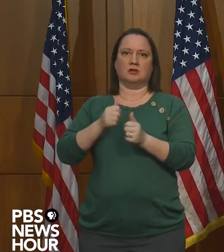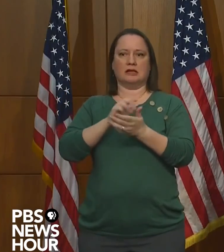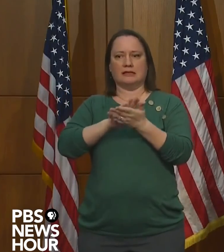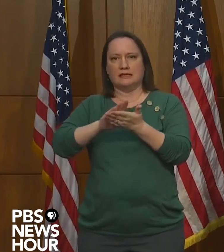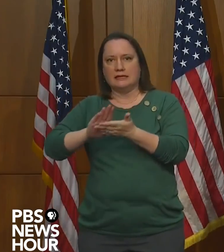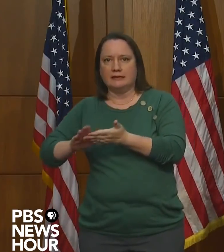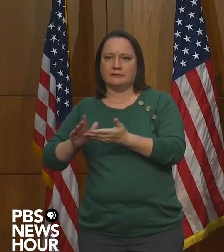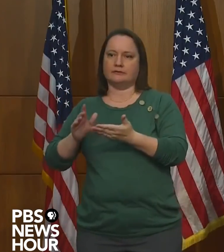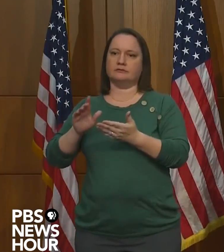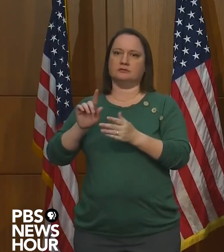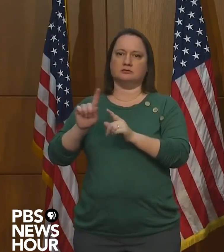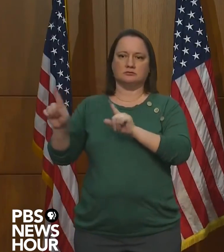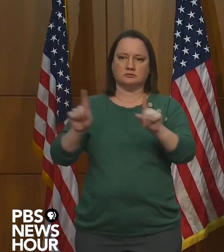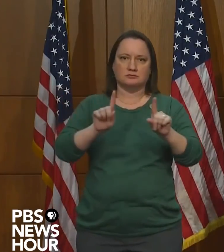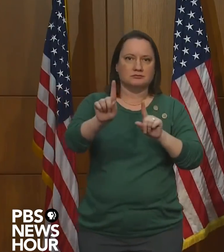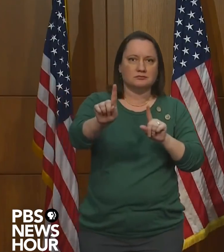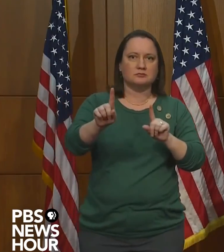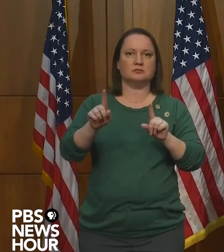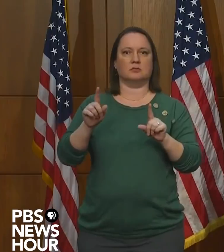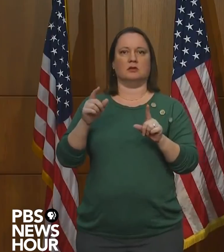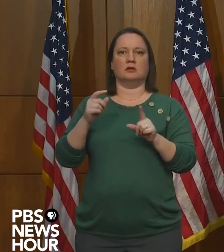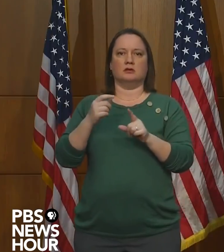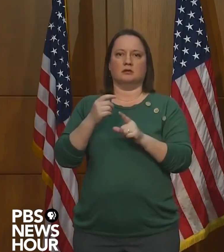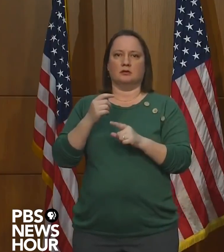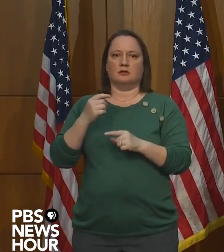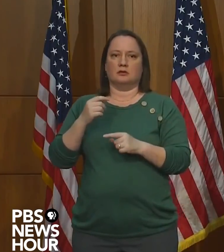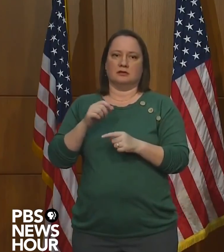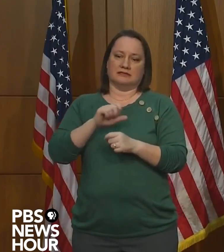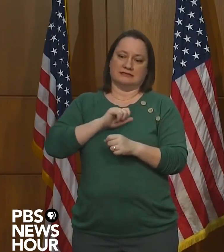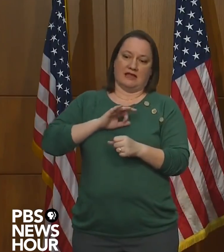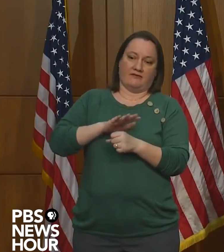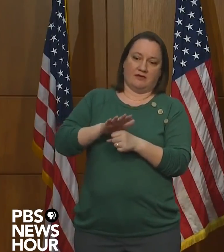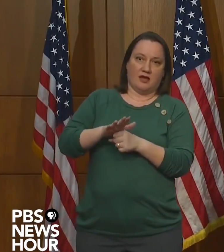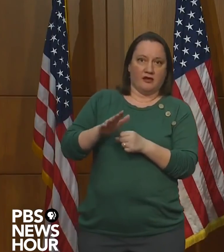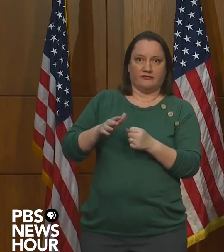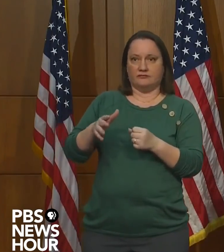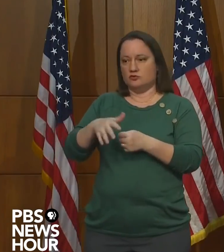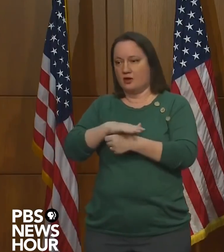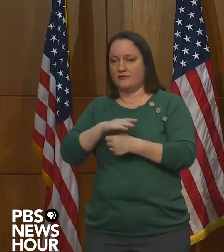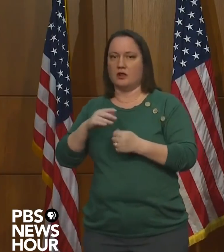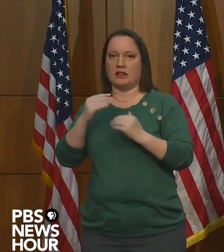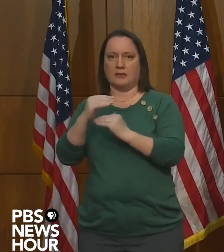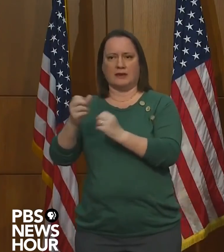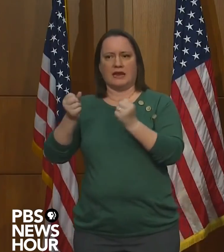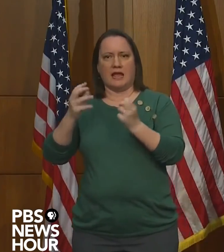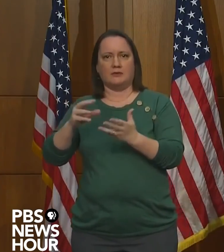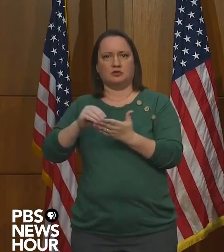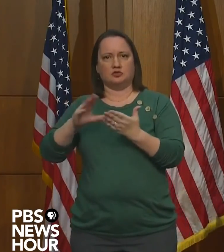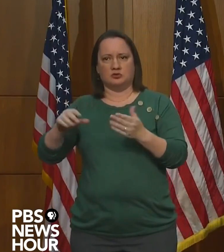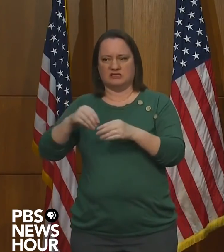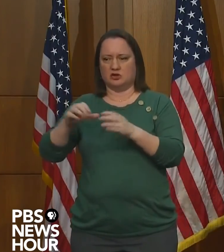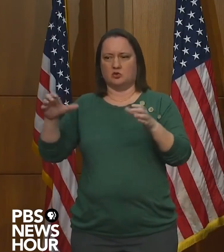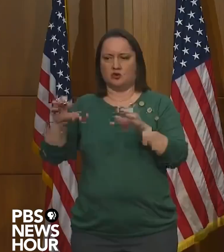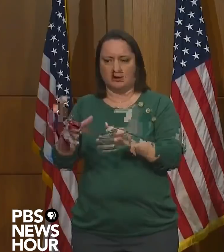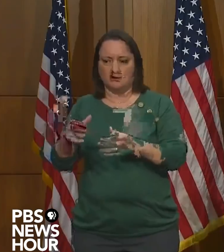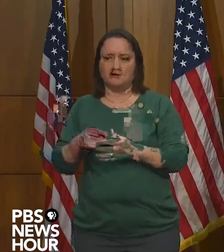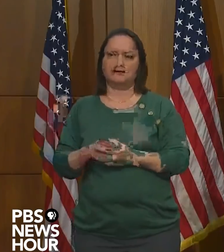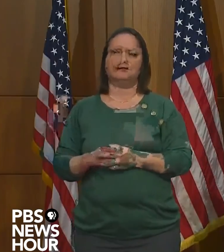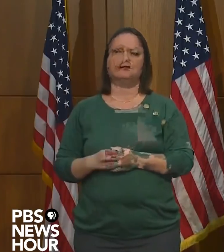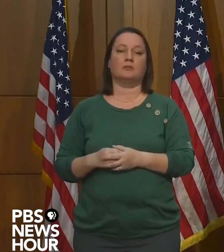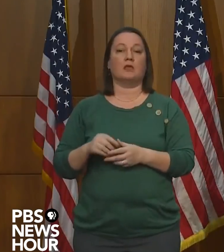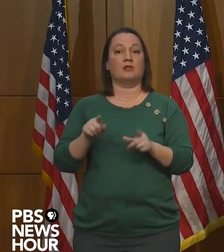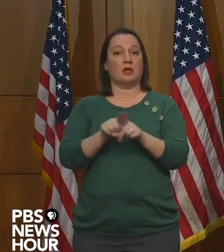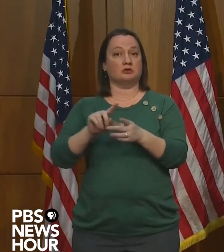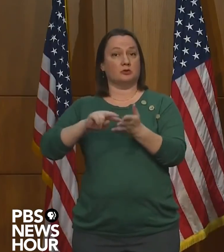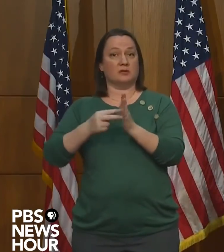and disinfecting, ensuring physical distancing, limiting the mixing of groups and students, and implementing mitigation strategies. But this